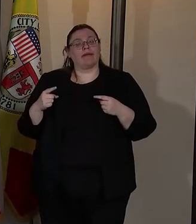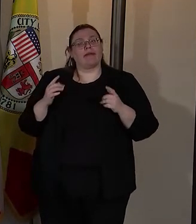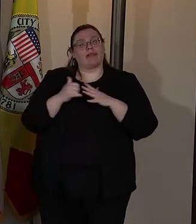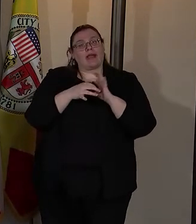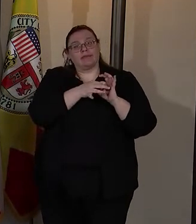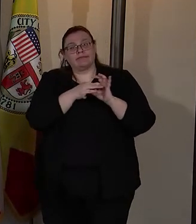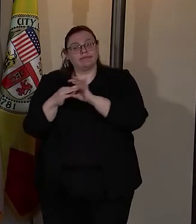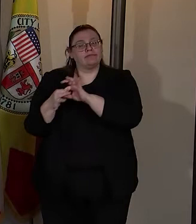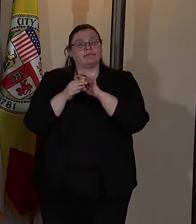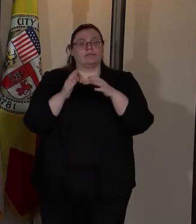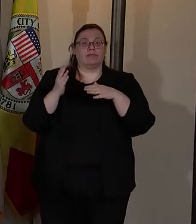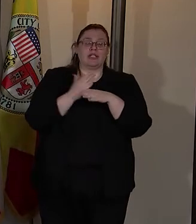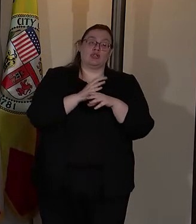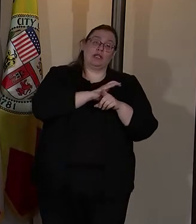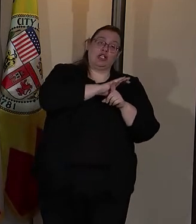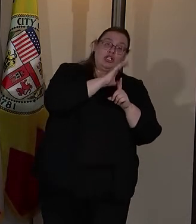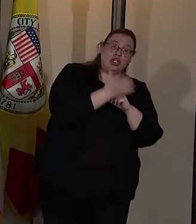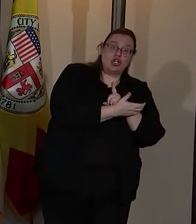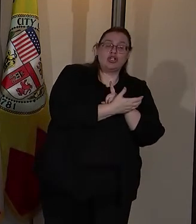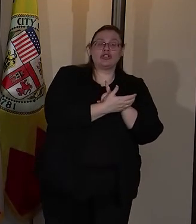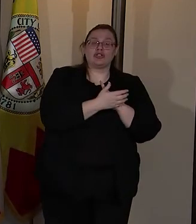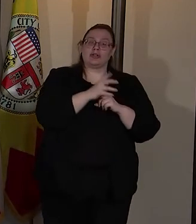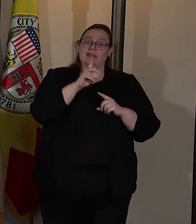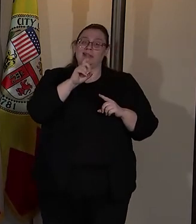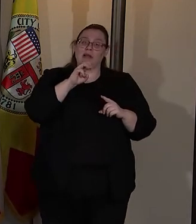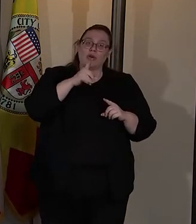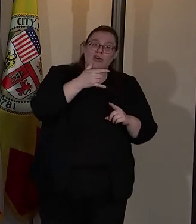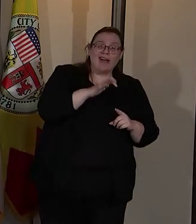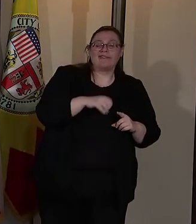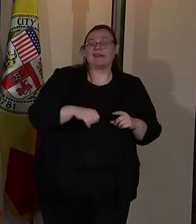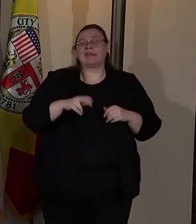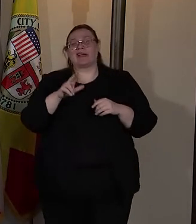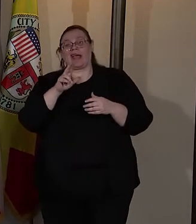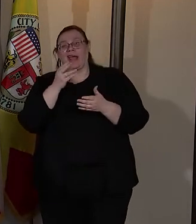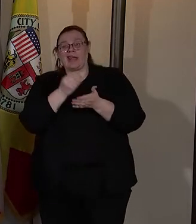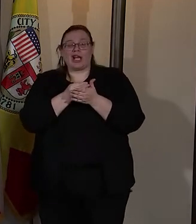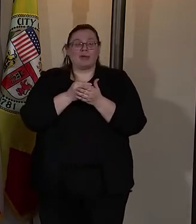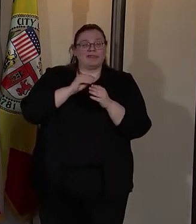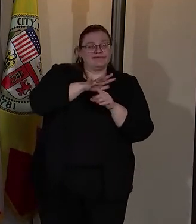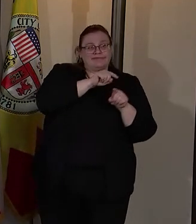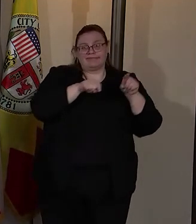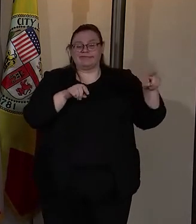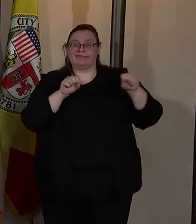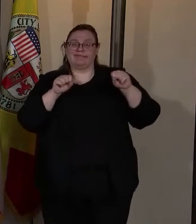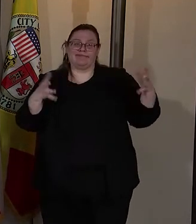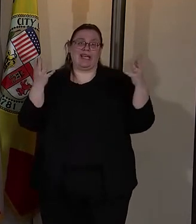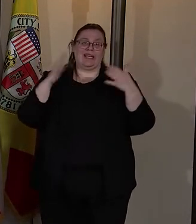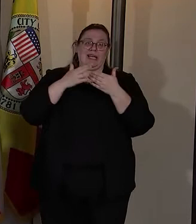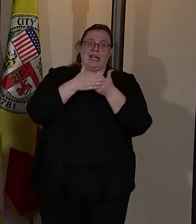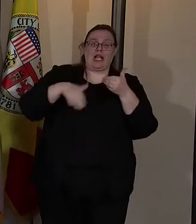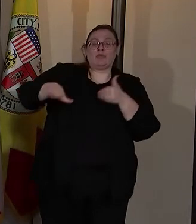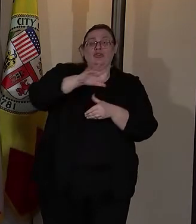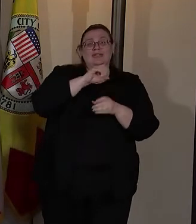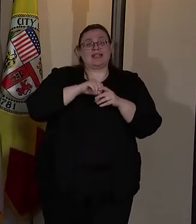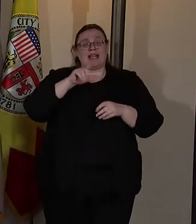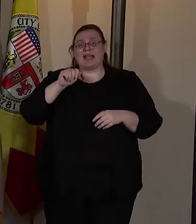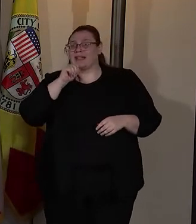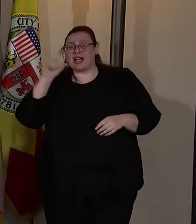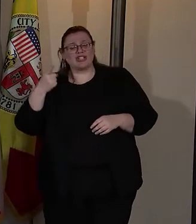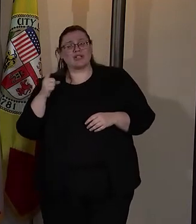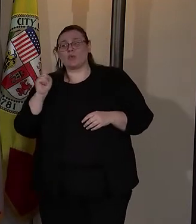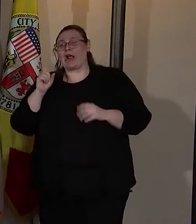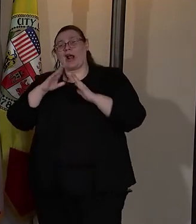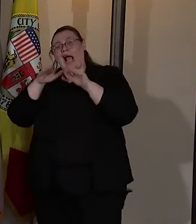interrelationship between culture, demographics, and economic factors that impact so many neighborhoods across Los Angeles, not just our housing